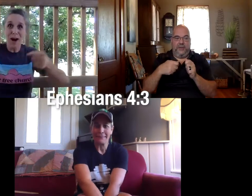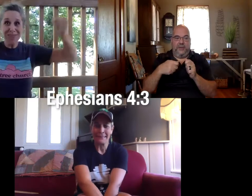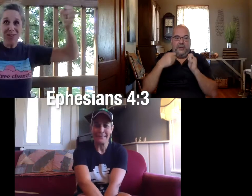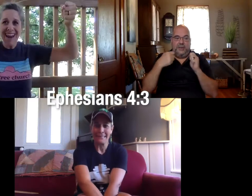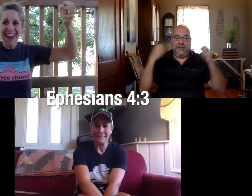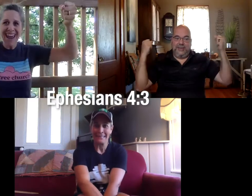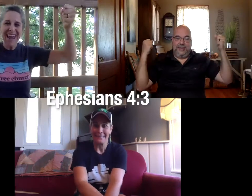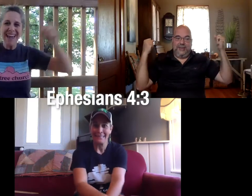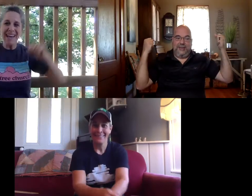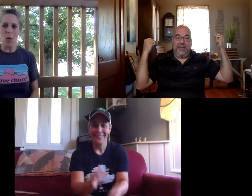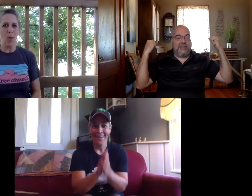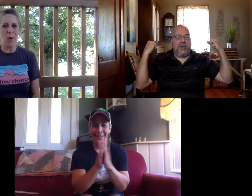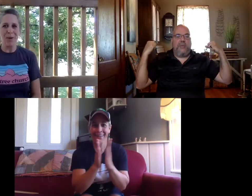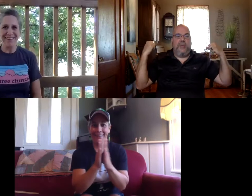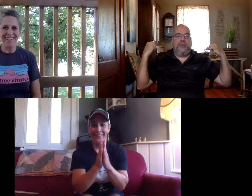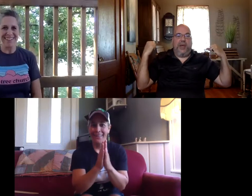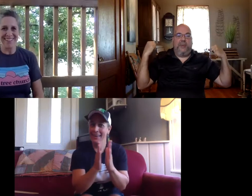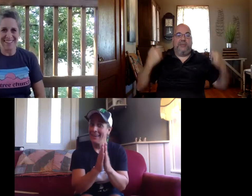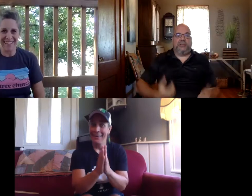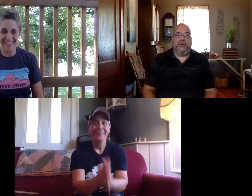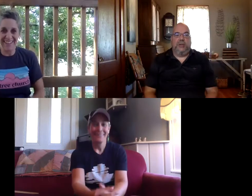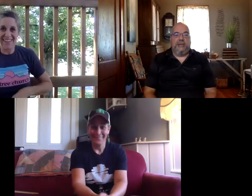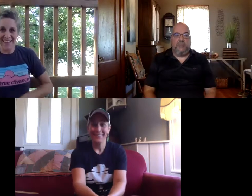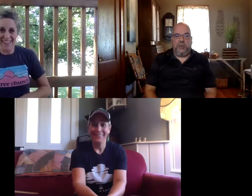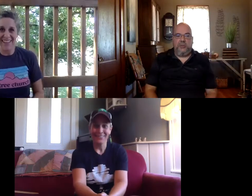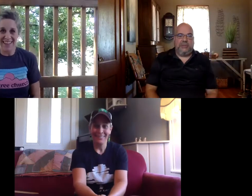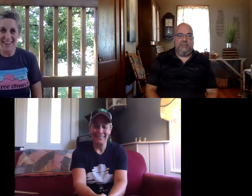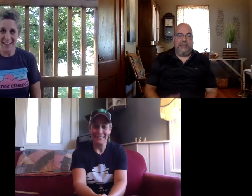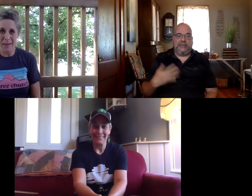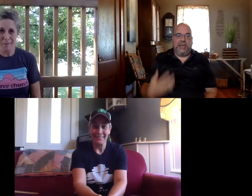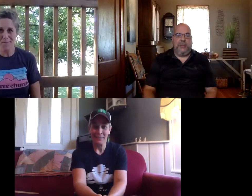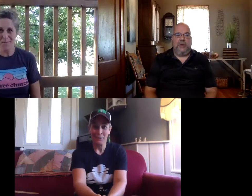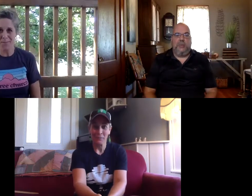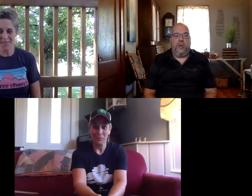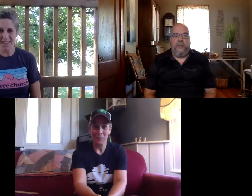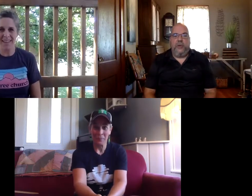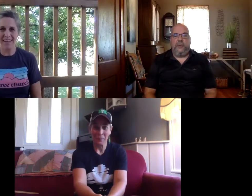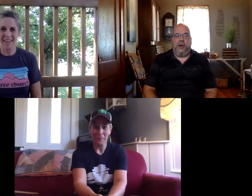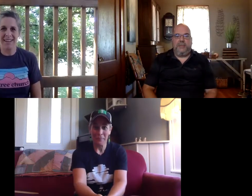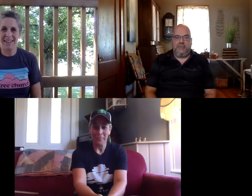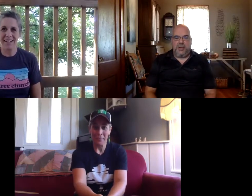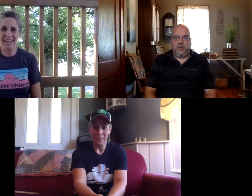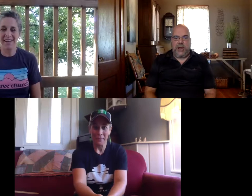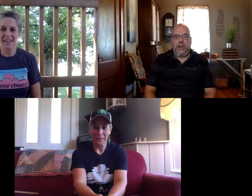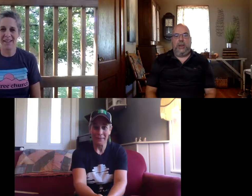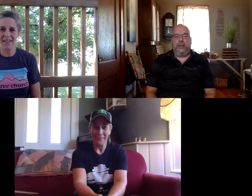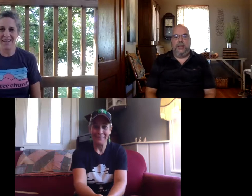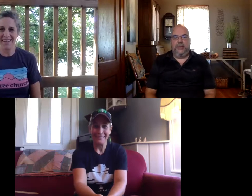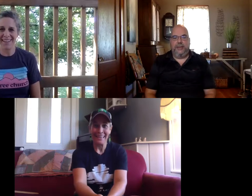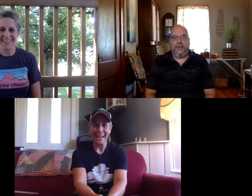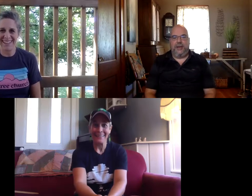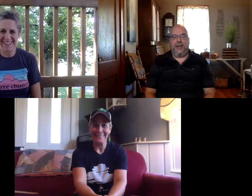3 yeah it's hard when we do it after we've just learned one guys so we do the same thing this is how we learn over and over all right mr bay you ready